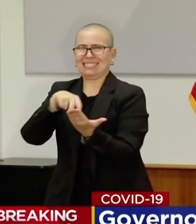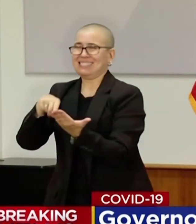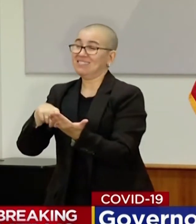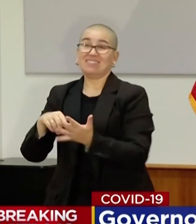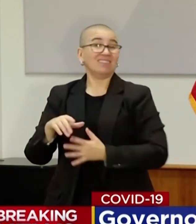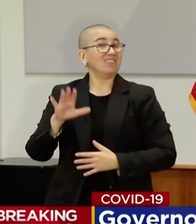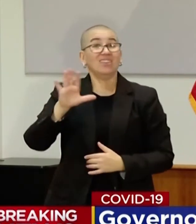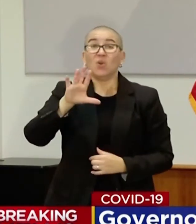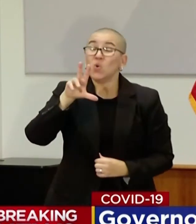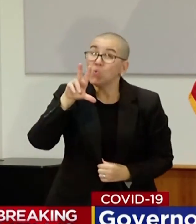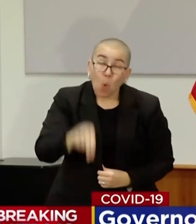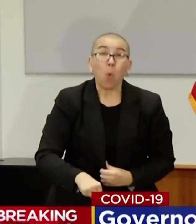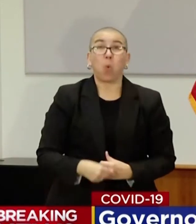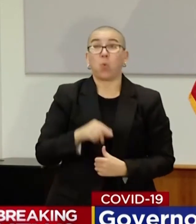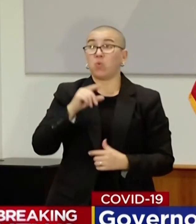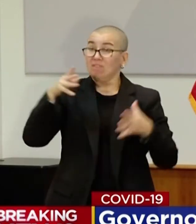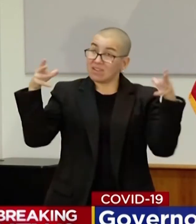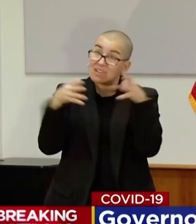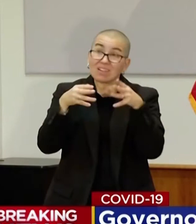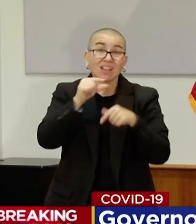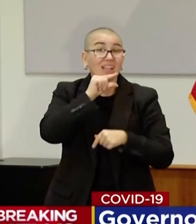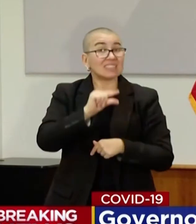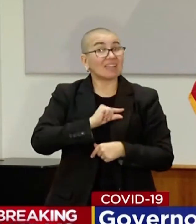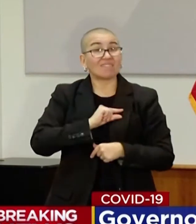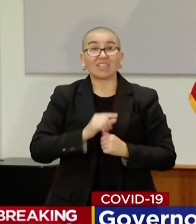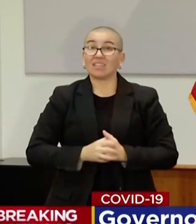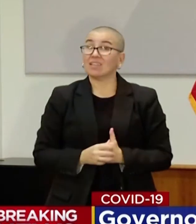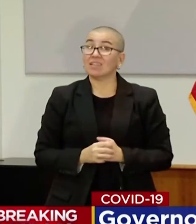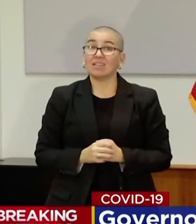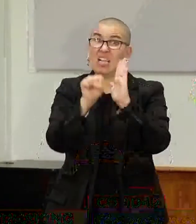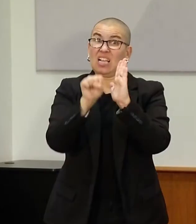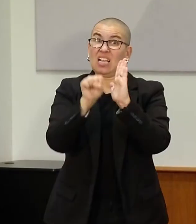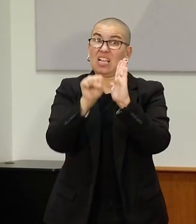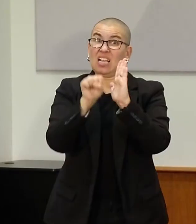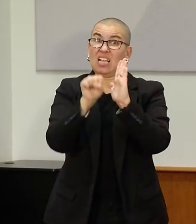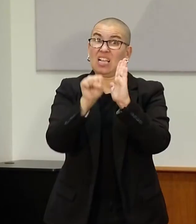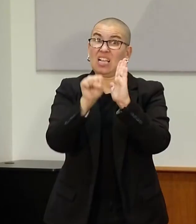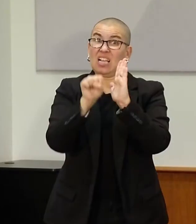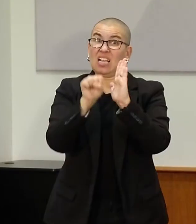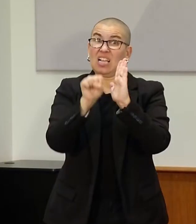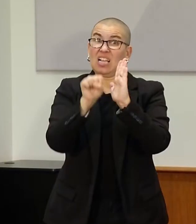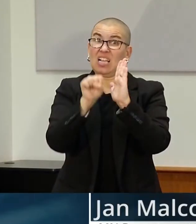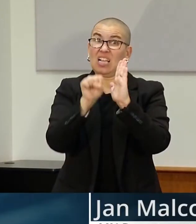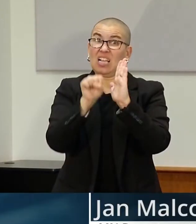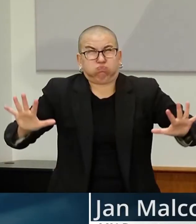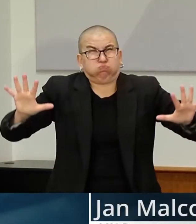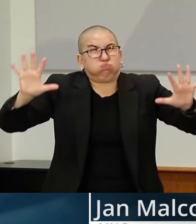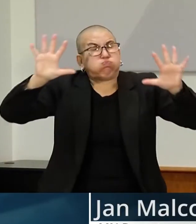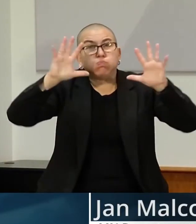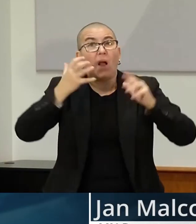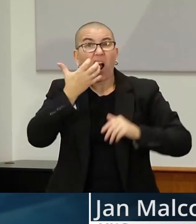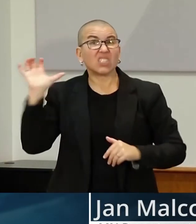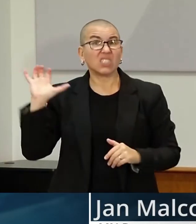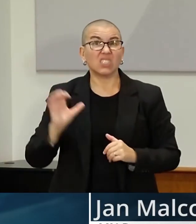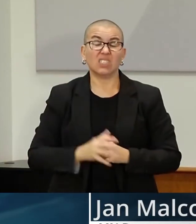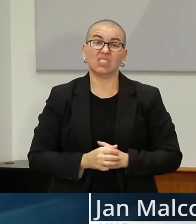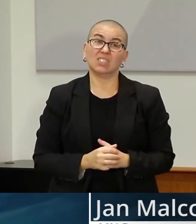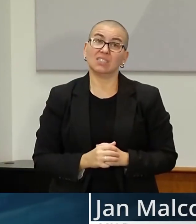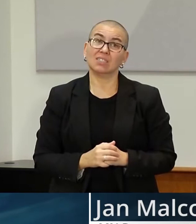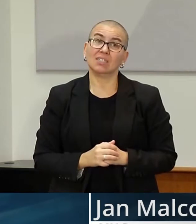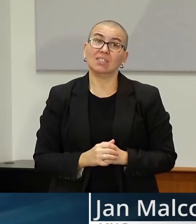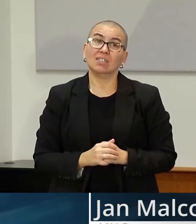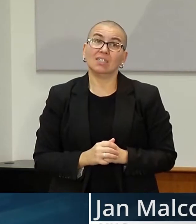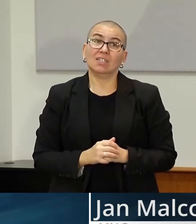on Thanksgiving outside your immediate family or people who've been quarantined. That's pretty clear. Right now, frankly, any gathering of more than a few